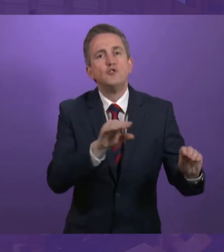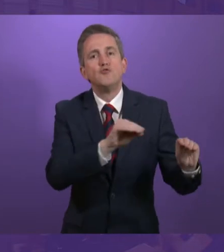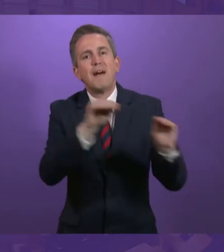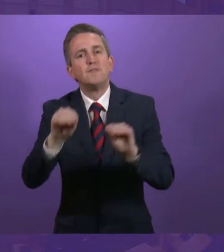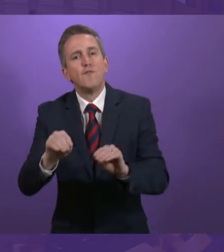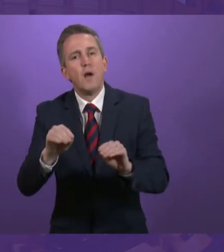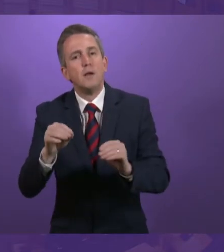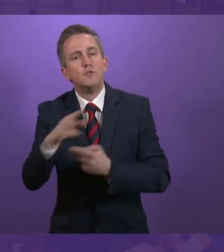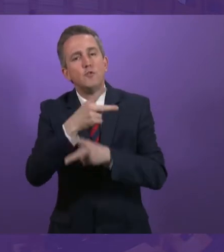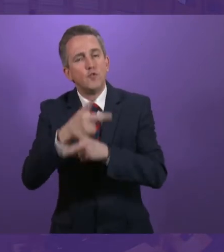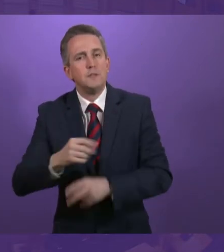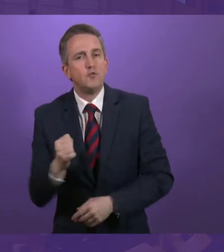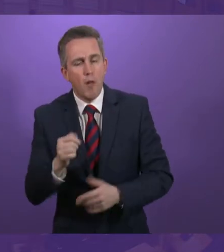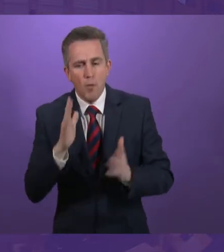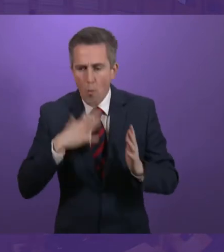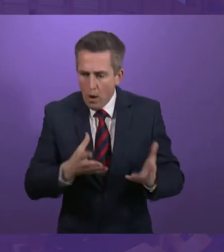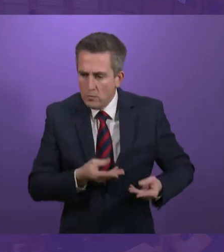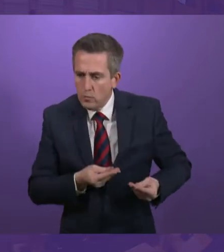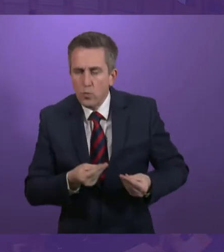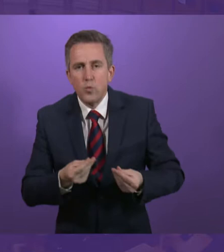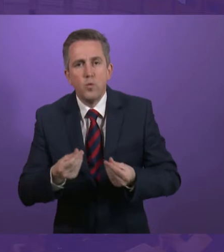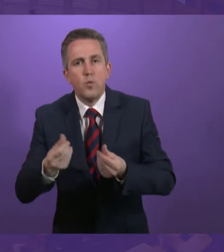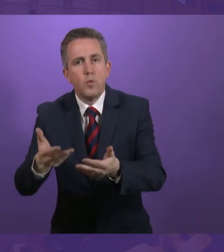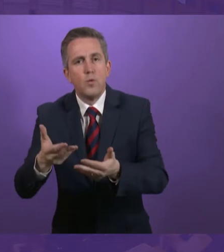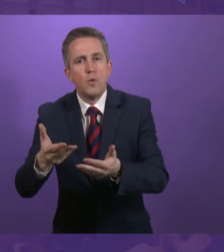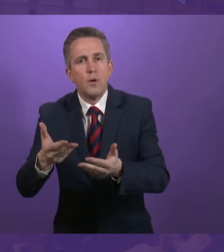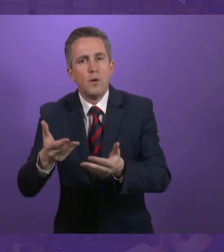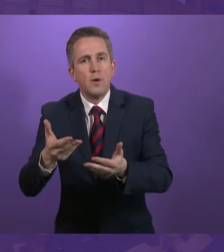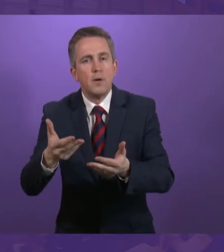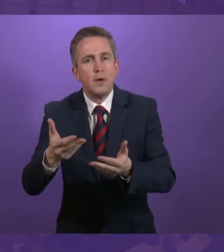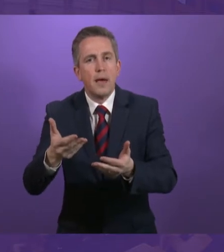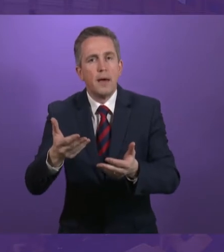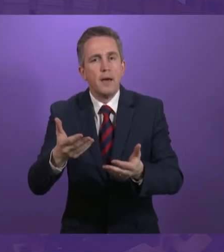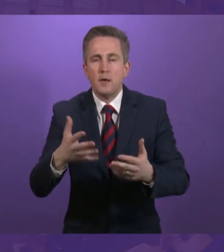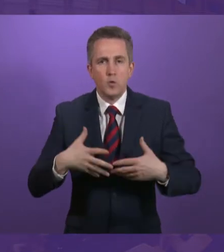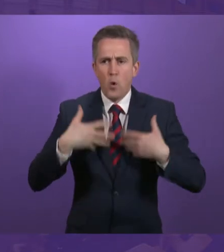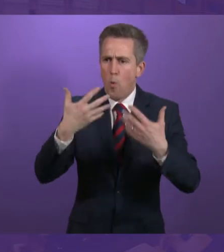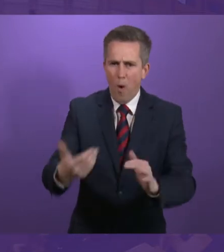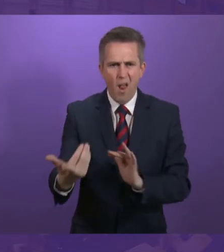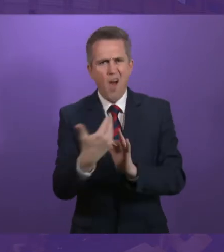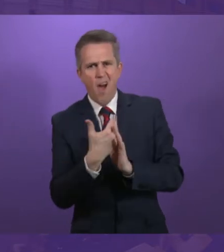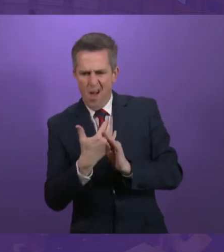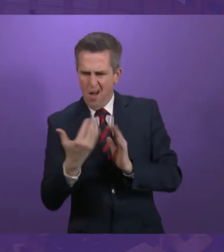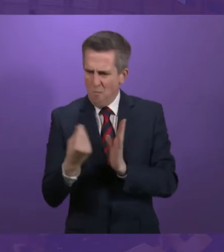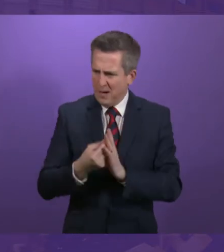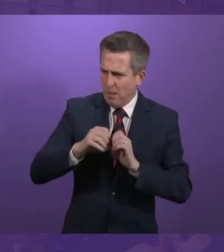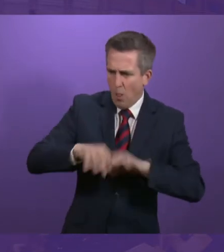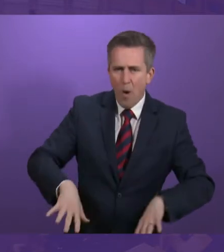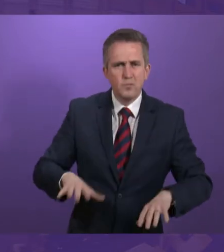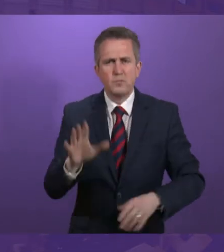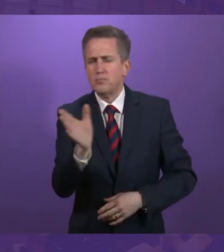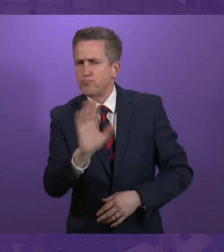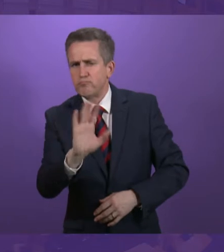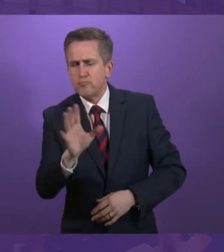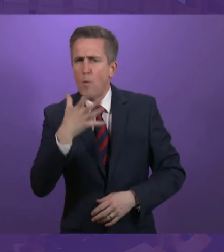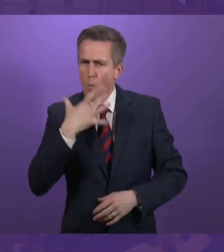as it is for new claims. We must move people to our agency in a way that causes them minimal anxiety while safeguarding the